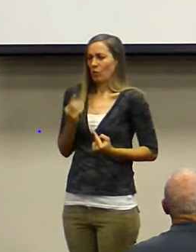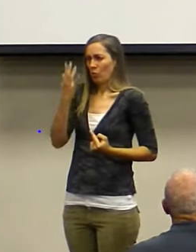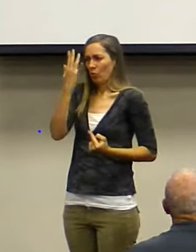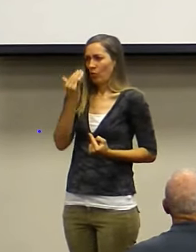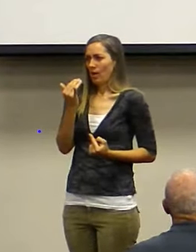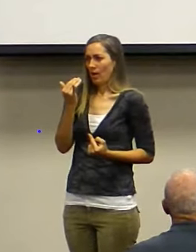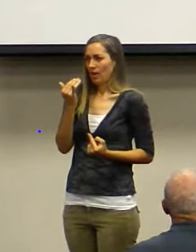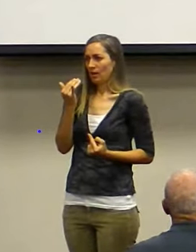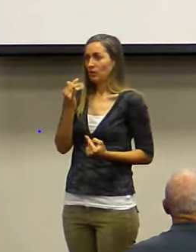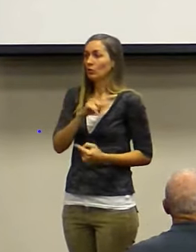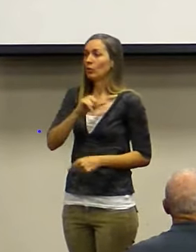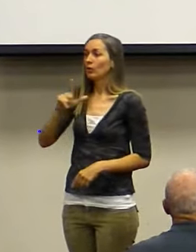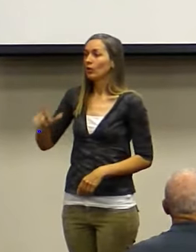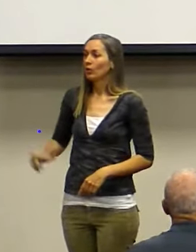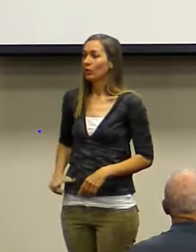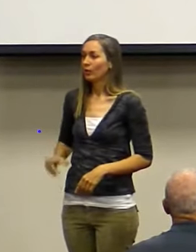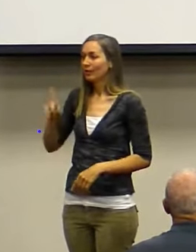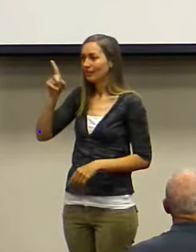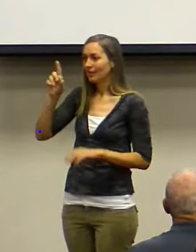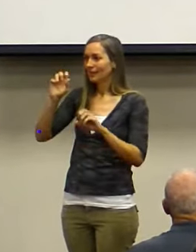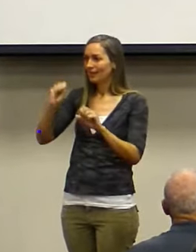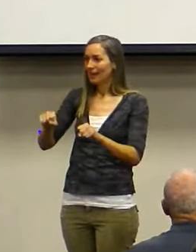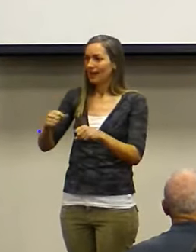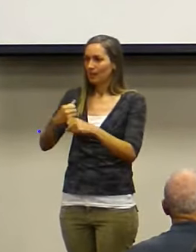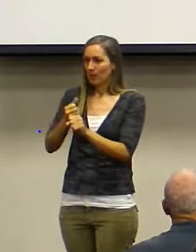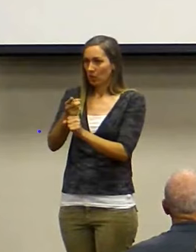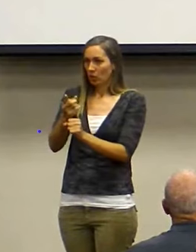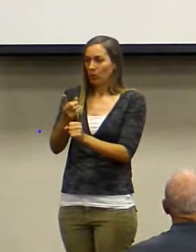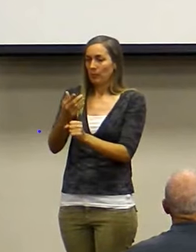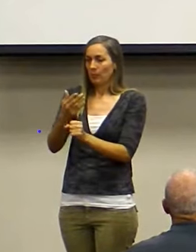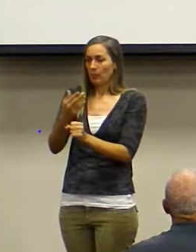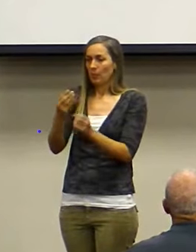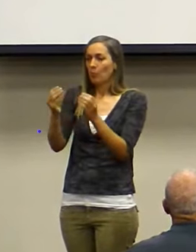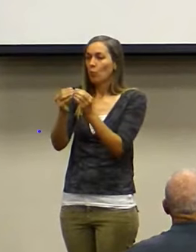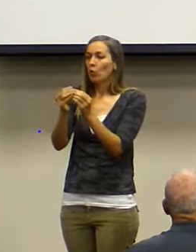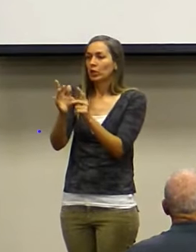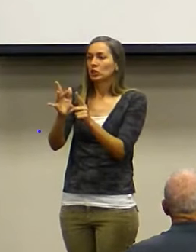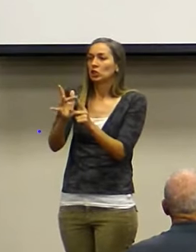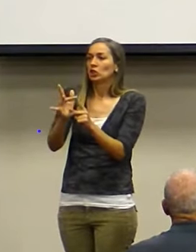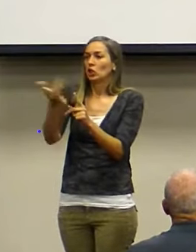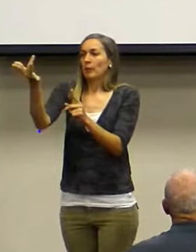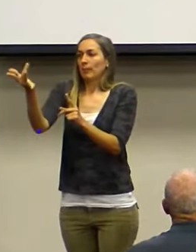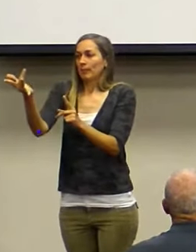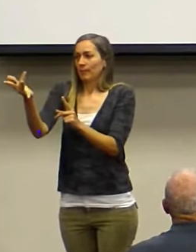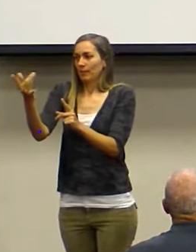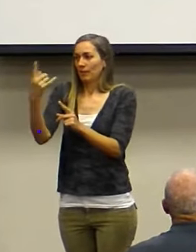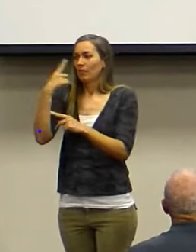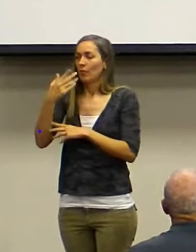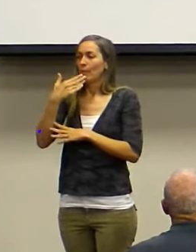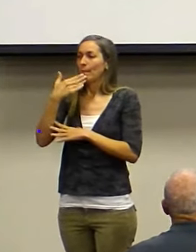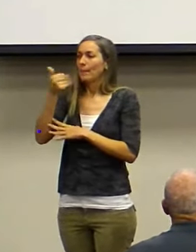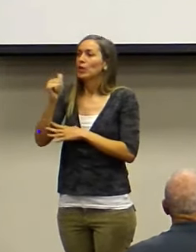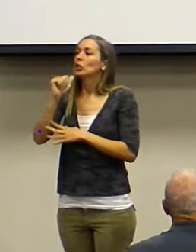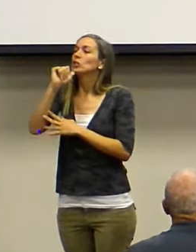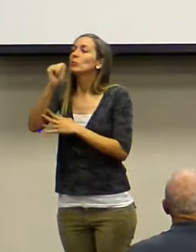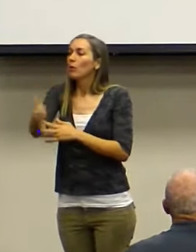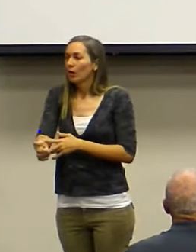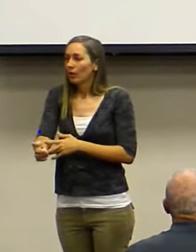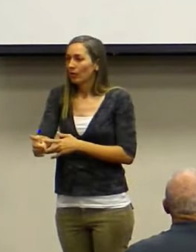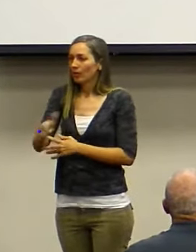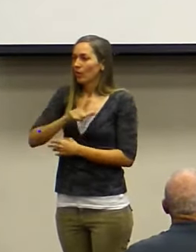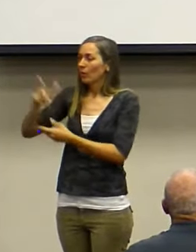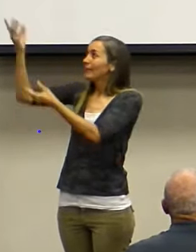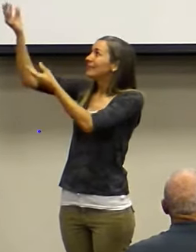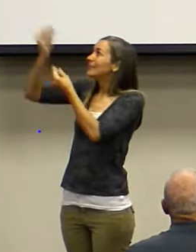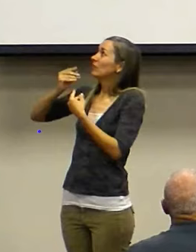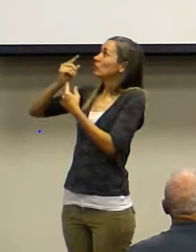So the Lord can sharpen you for a better tomorrow. See, you go through struggles so the Lord can prepare